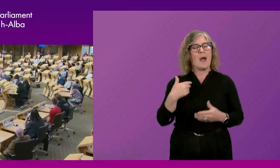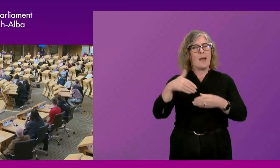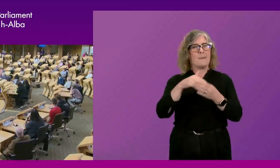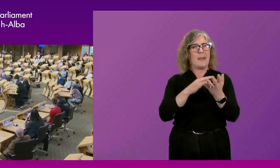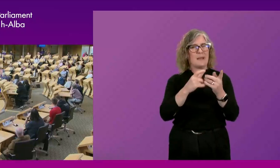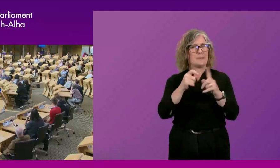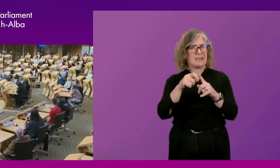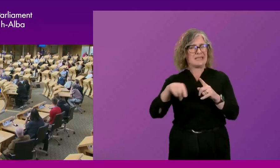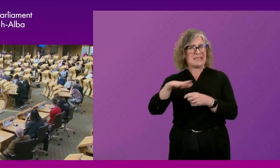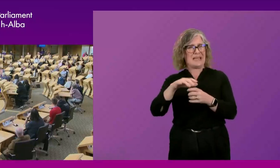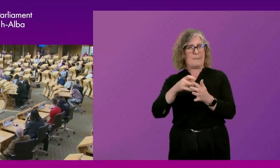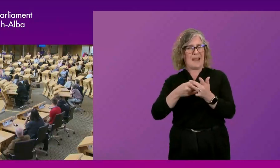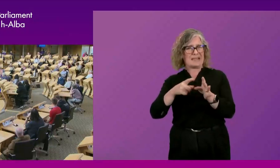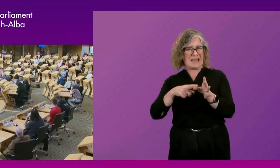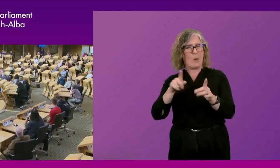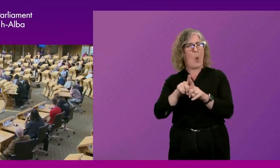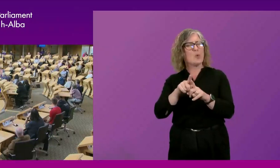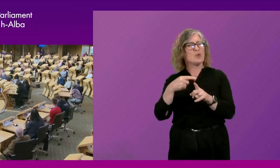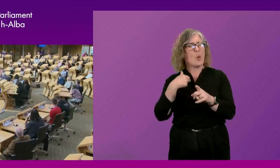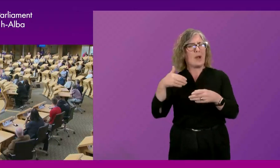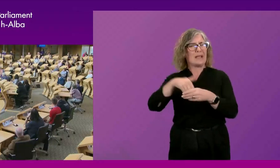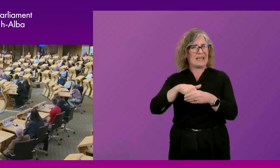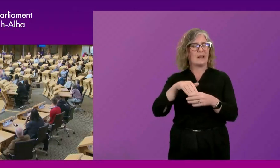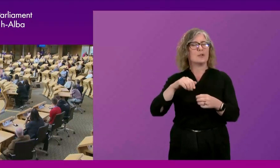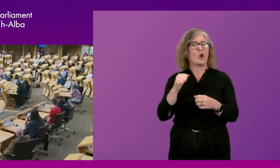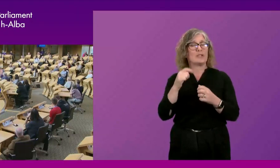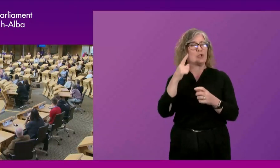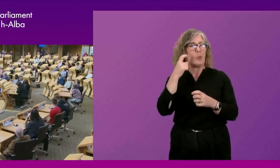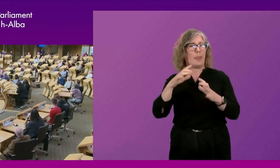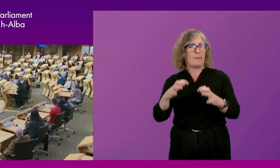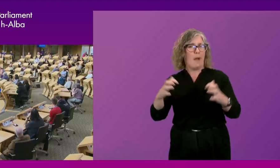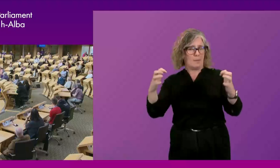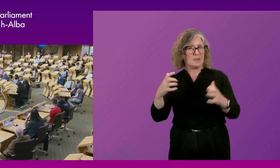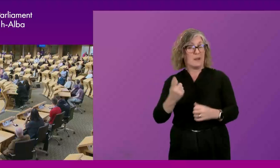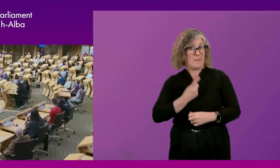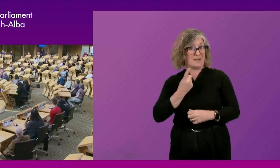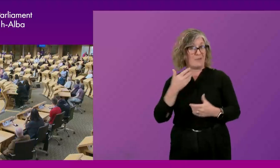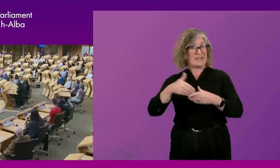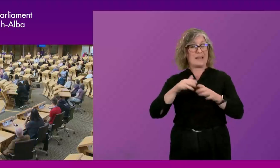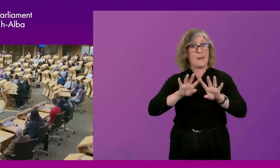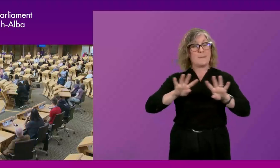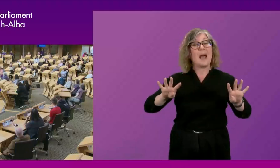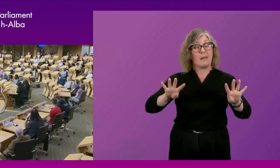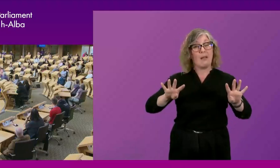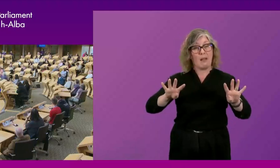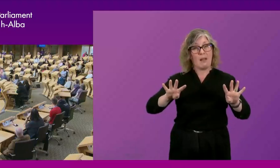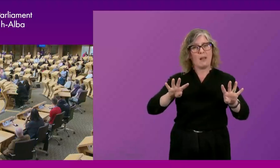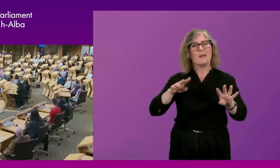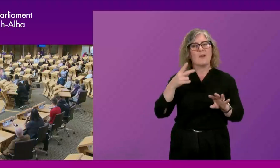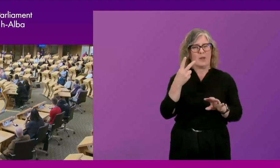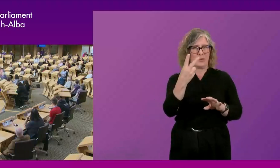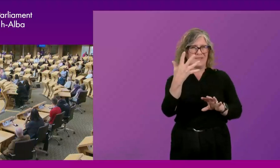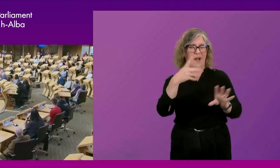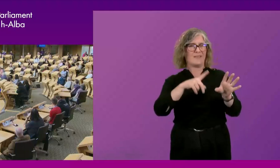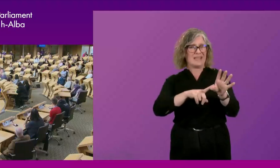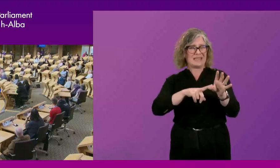also currently one of the conveners for the Scottish Youth Parliament. So yesterday myself, I was a panellist at, um, 25 years